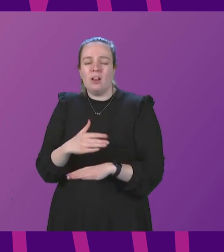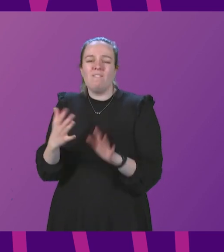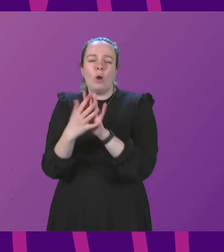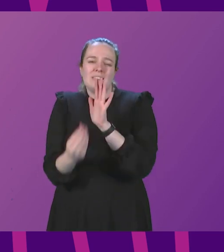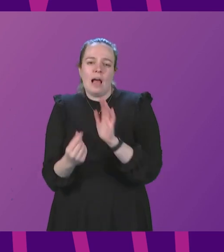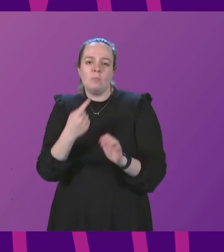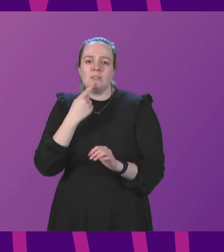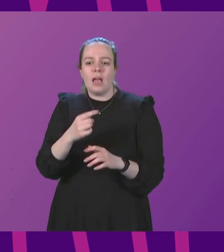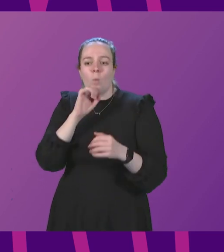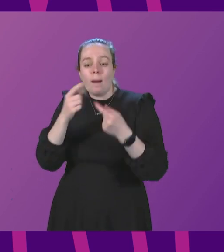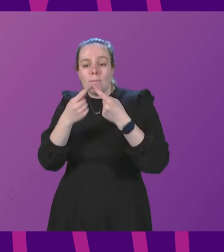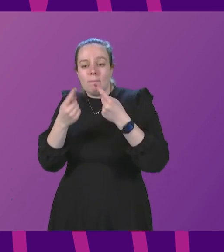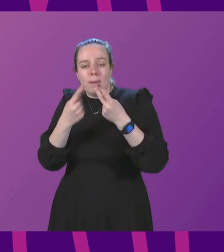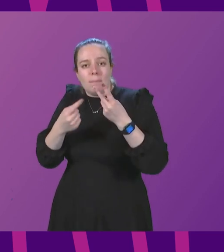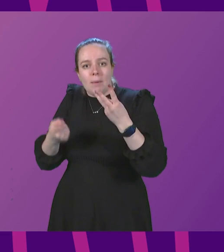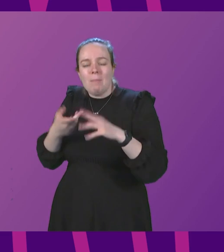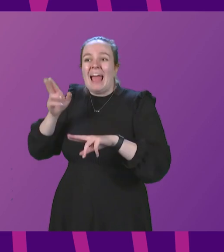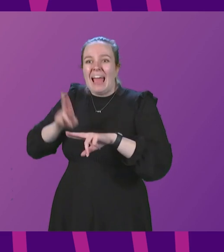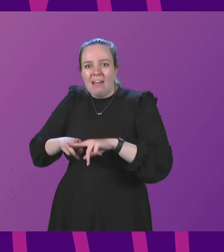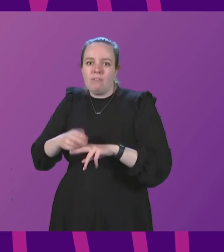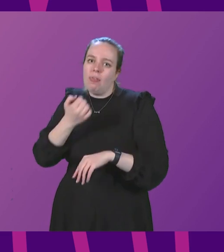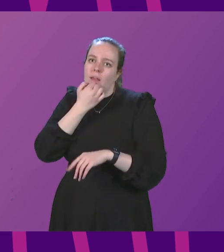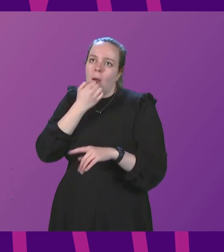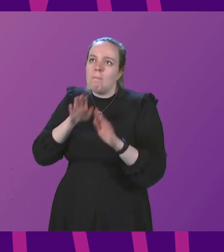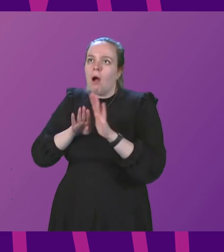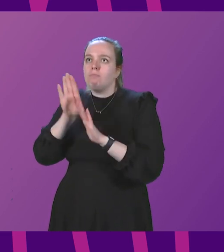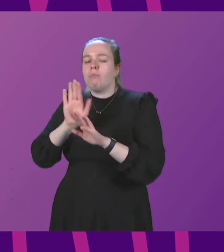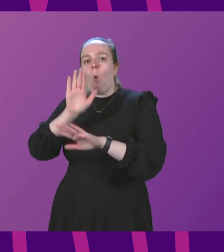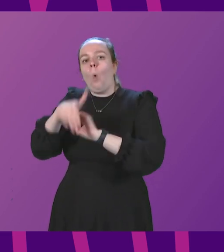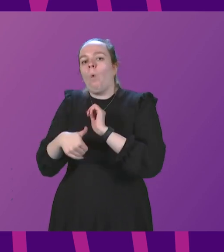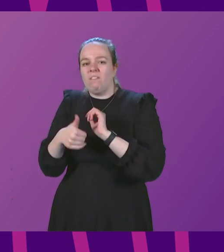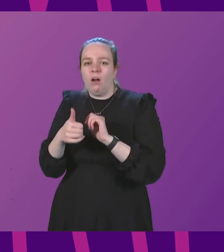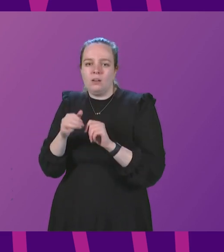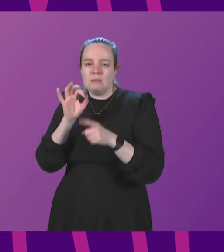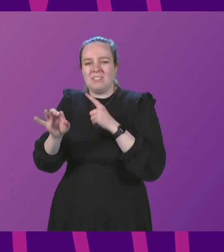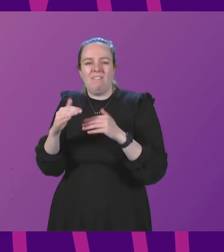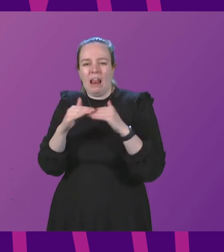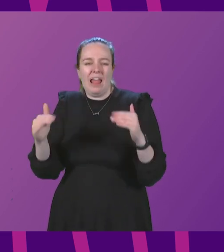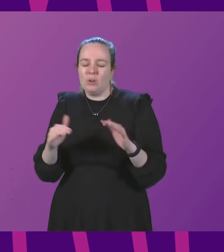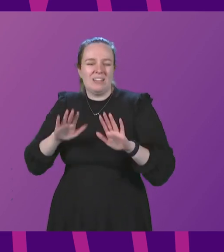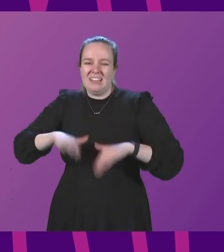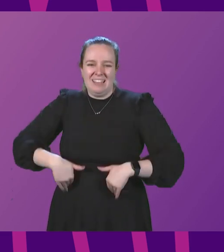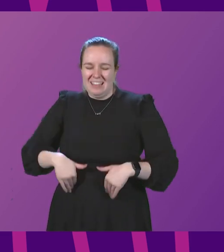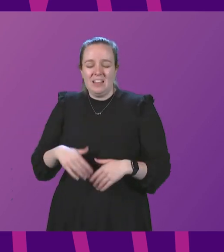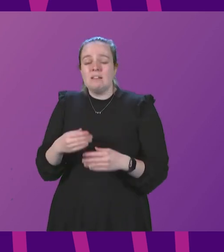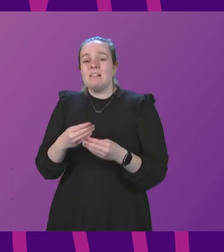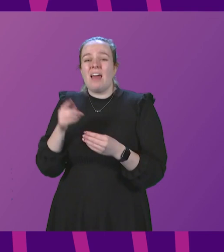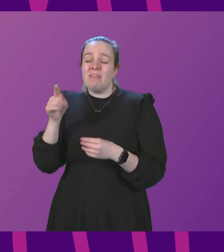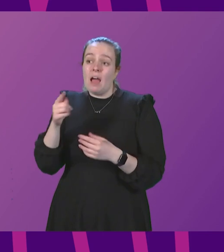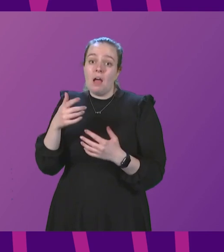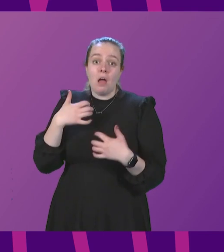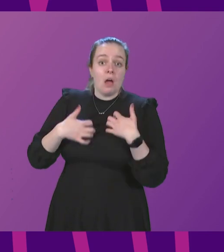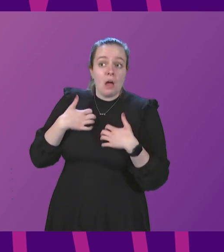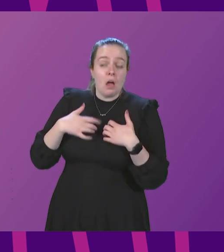take certain predetermined steps if the number of cases rises above a specific level. Such thresholds may be superficially